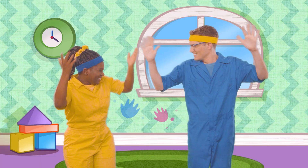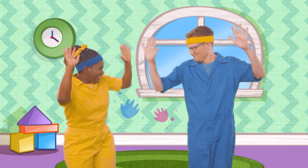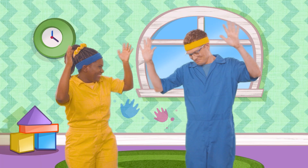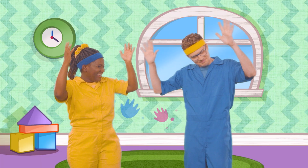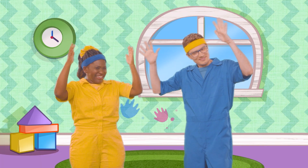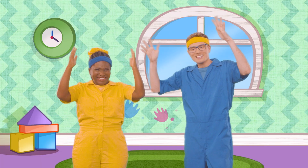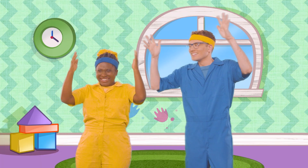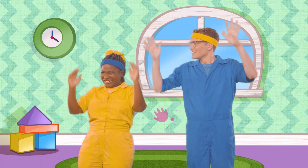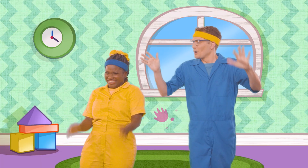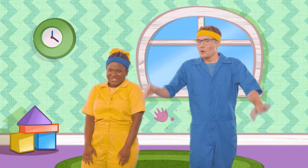Hey,